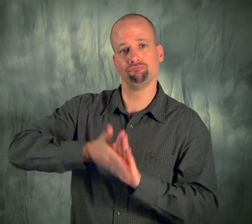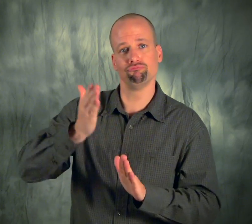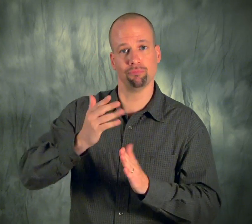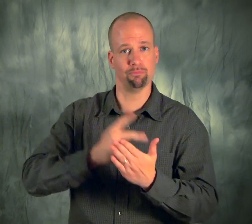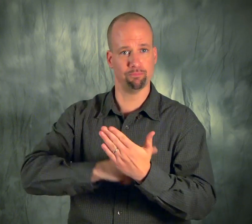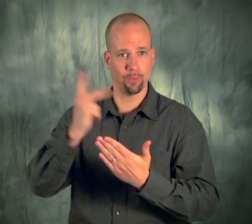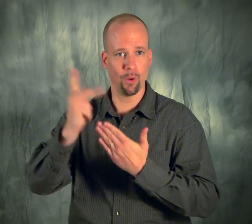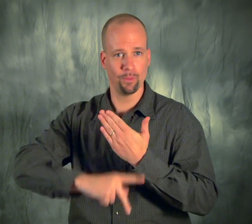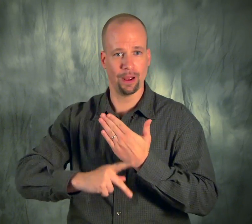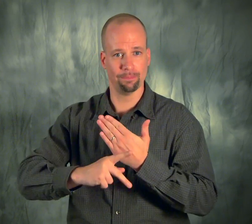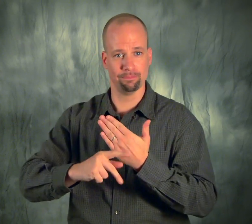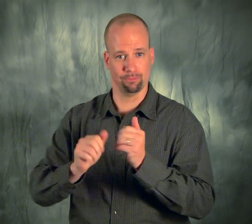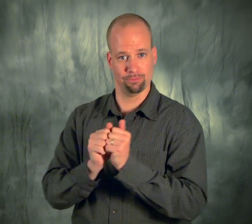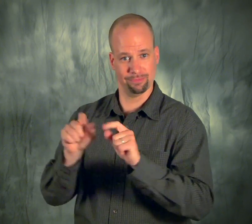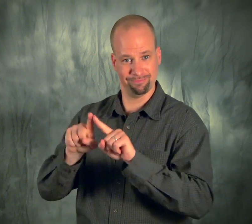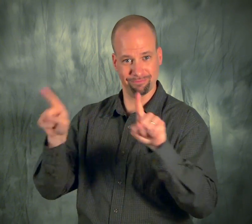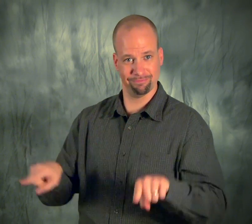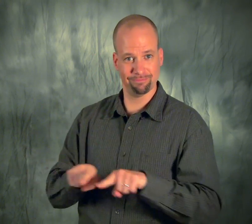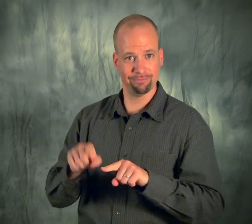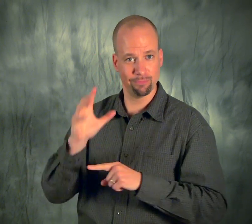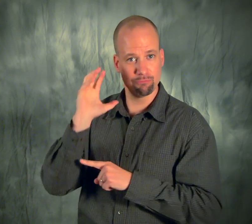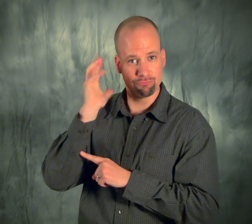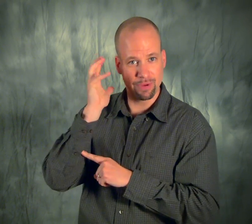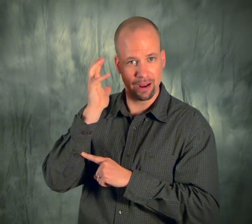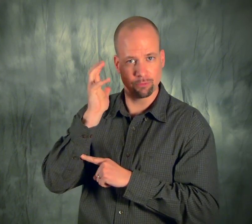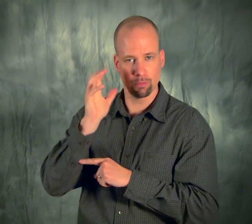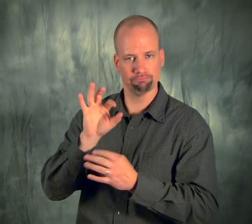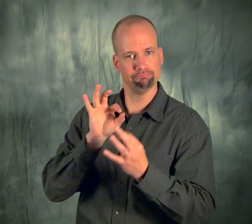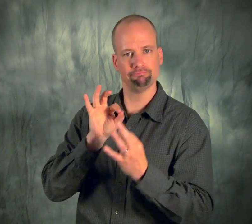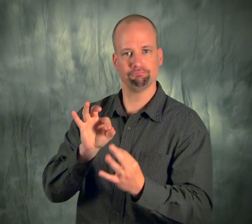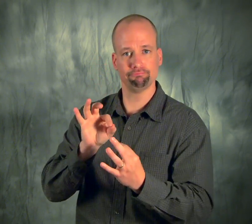Now you will need to program the radio for your appropriate radio transmitter.